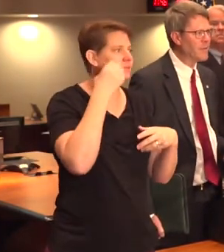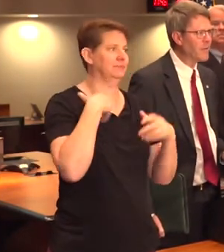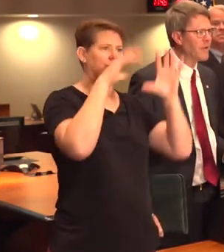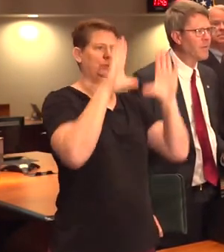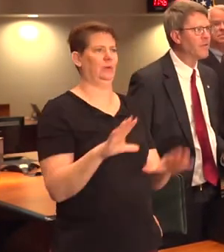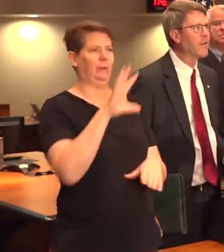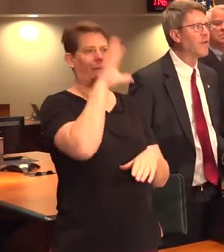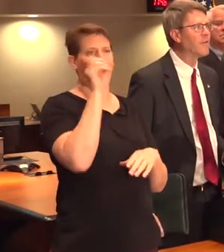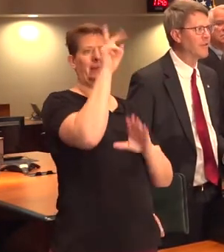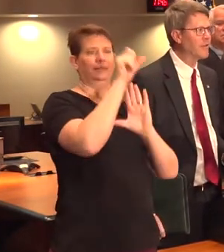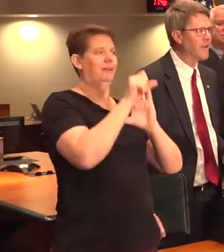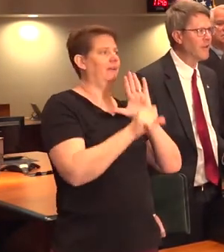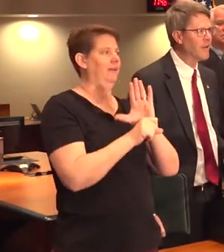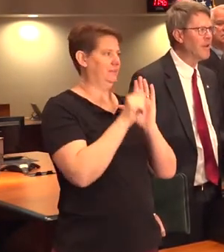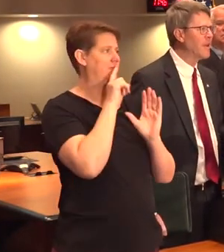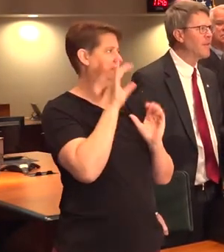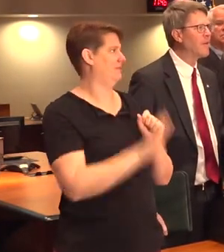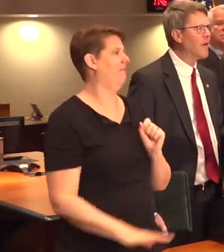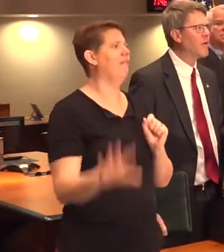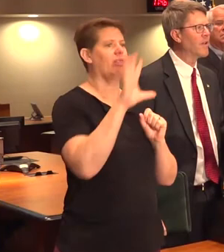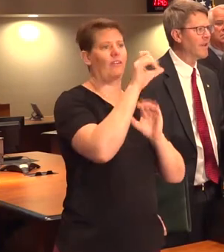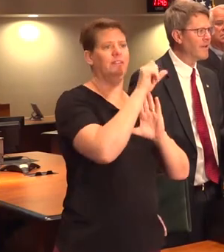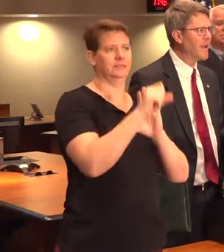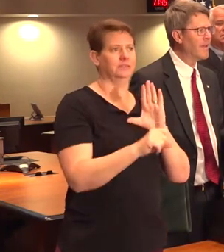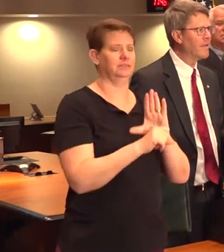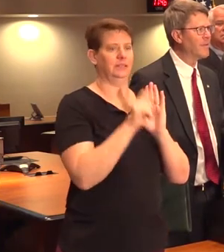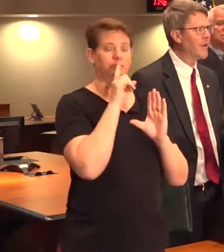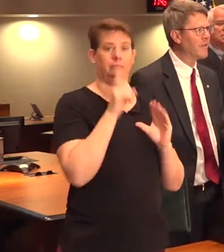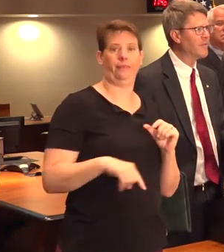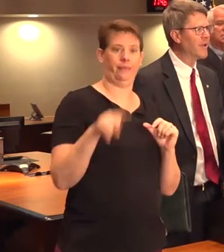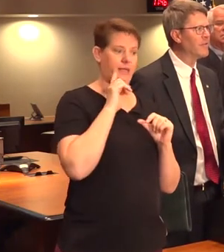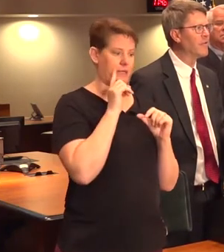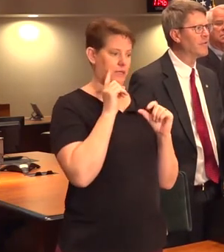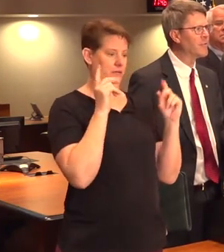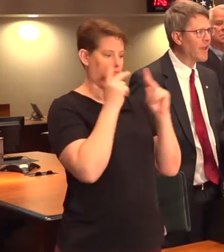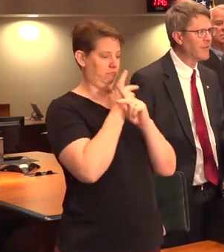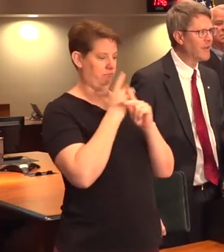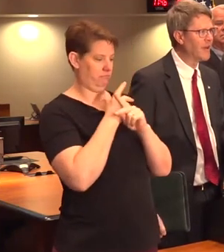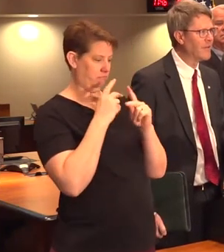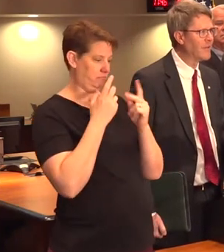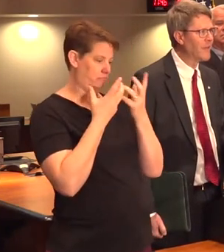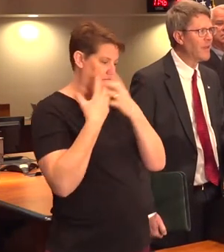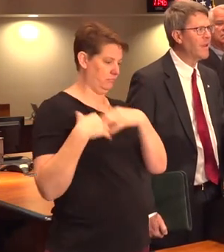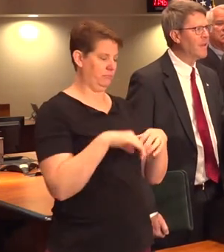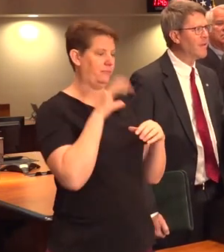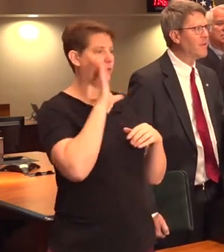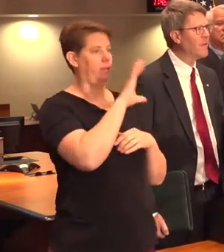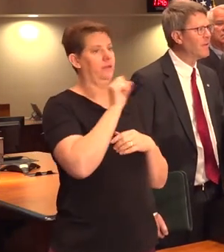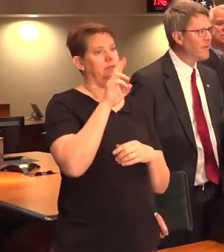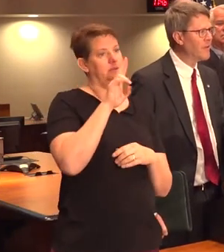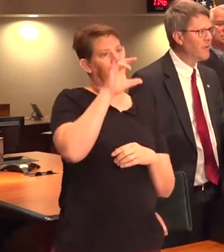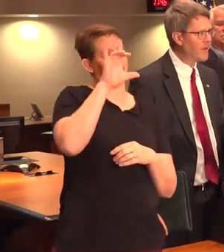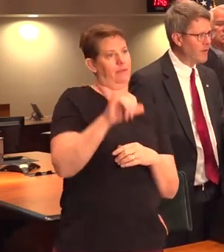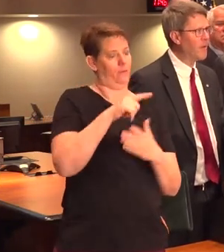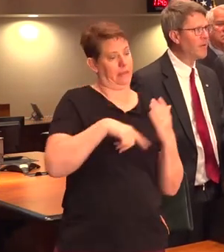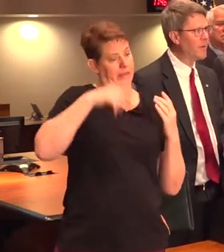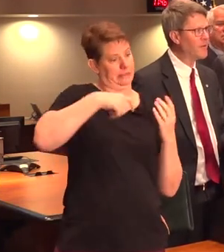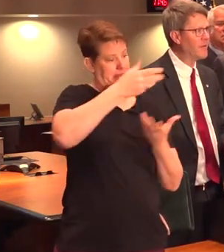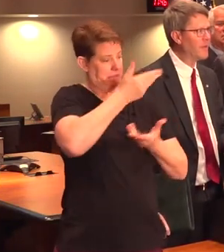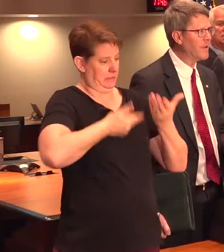upstate, we have some great companies all over the state, and they're all working daily to maximize those supply chains. And when there's an